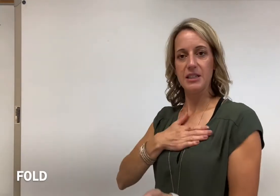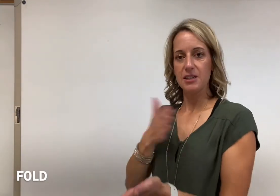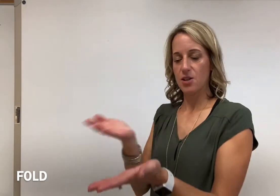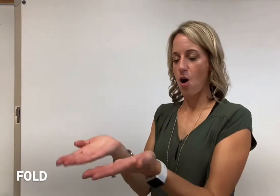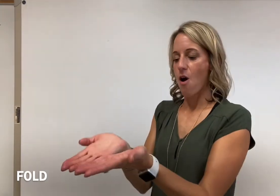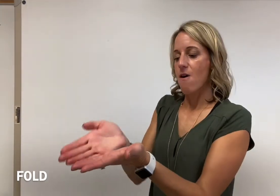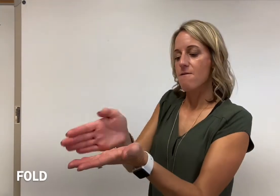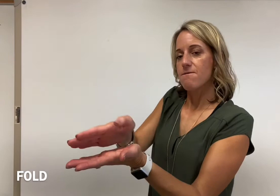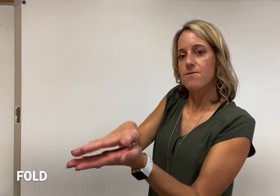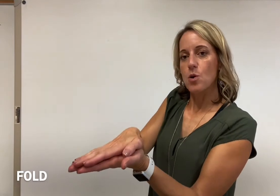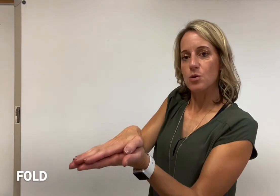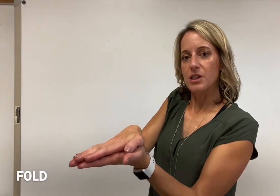Please fold it.